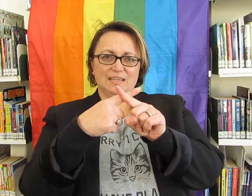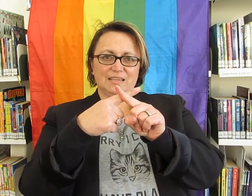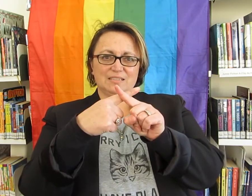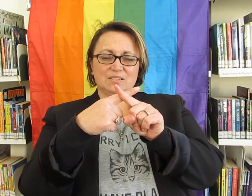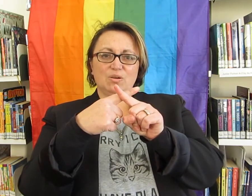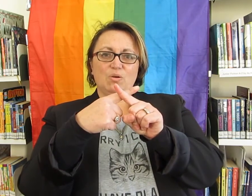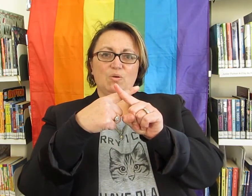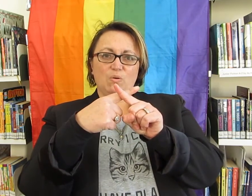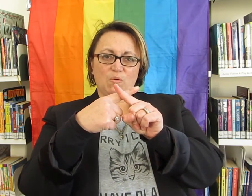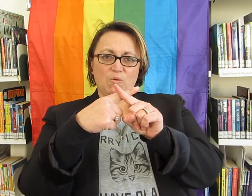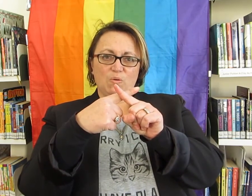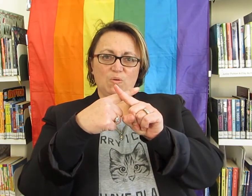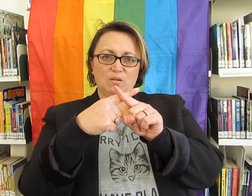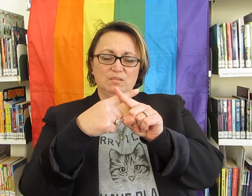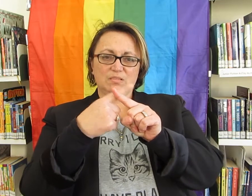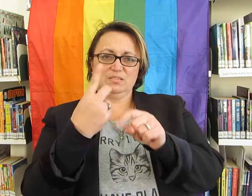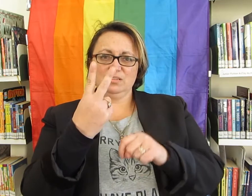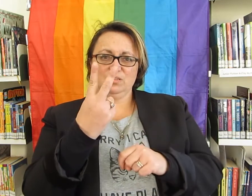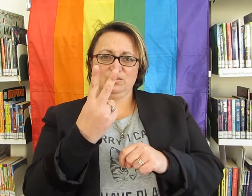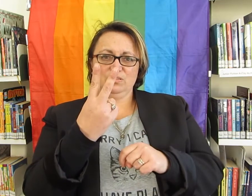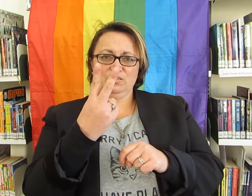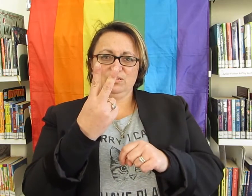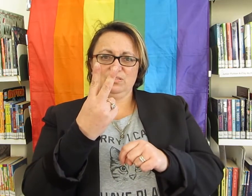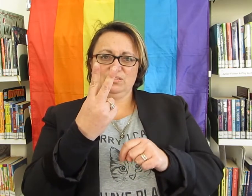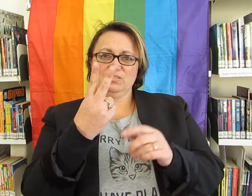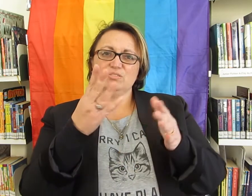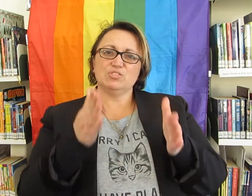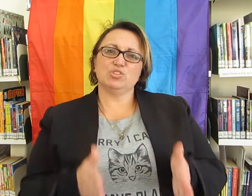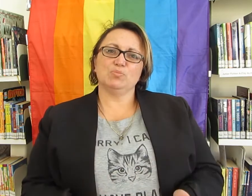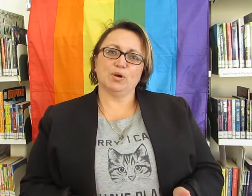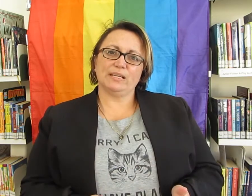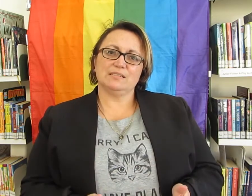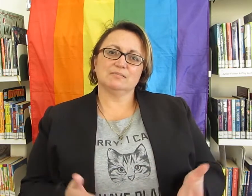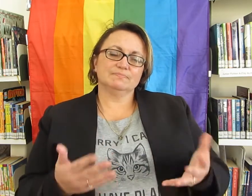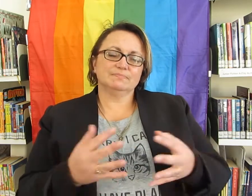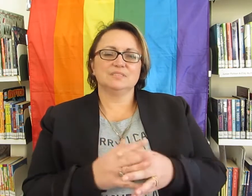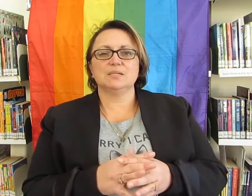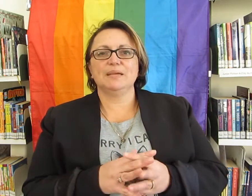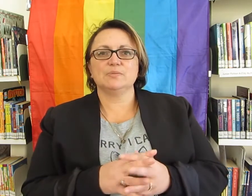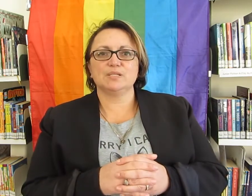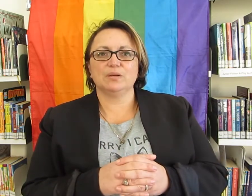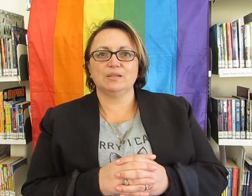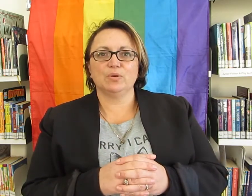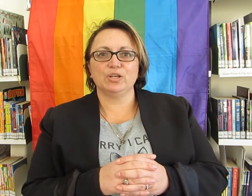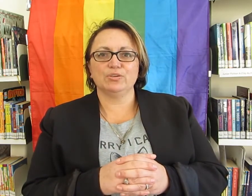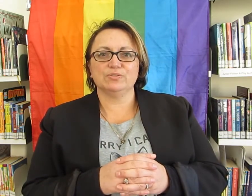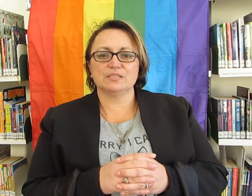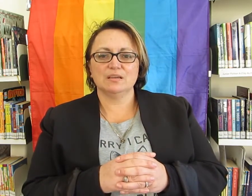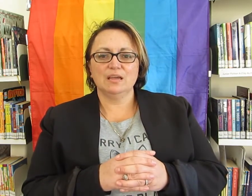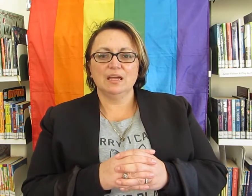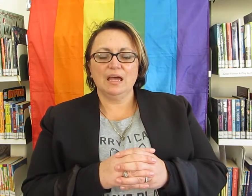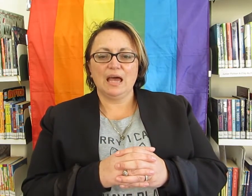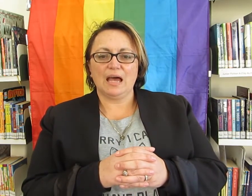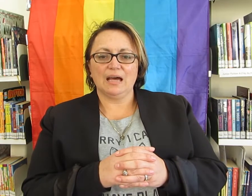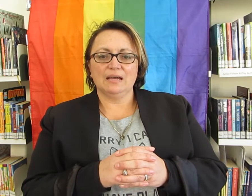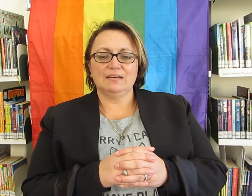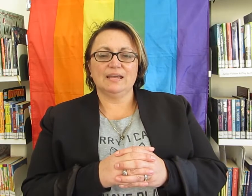Intersex or two bodies. Depends which one you want to use. Now